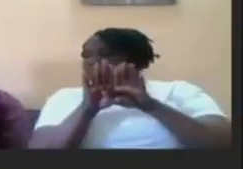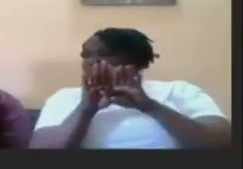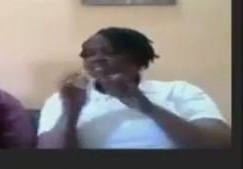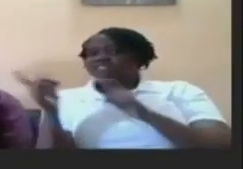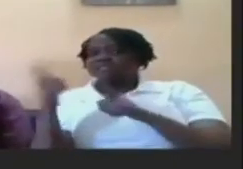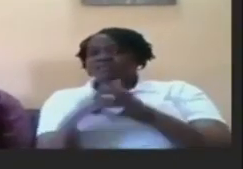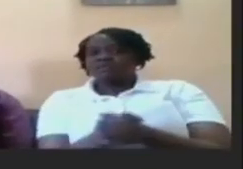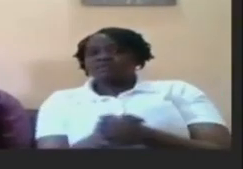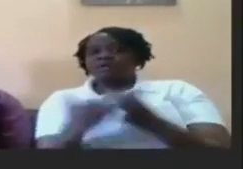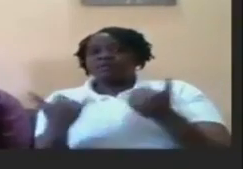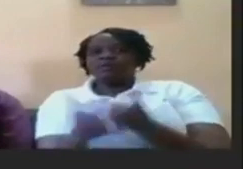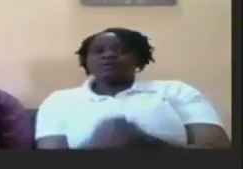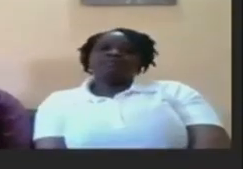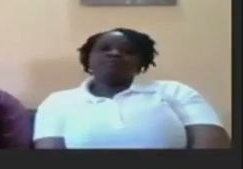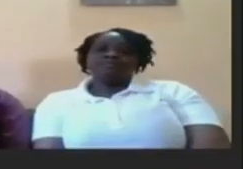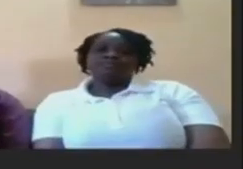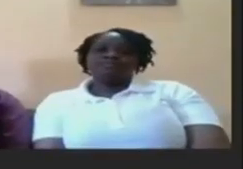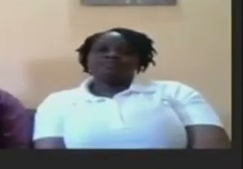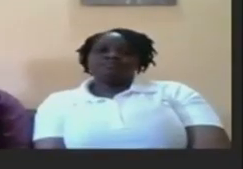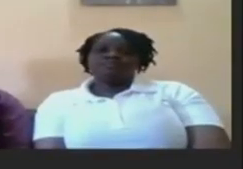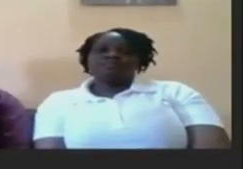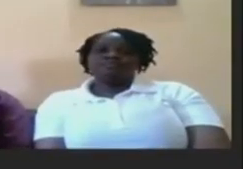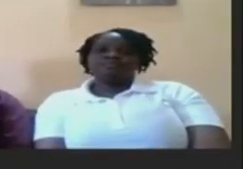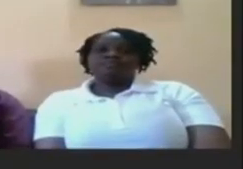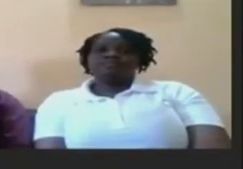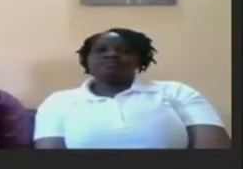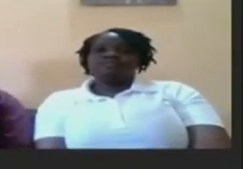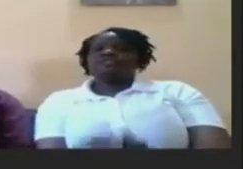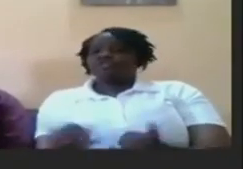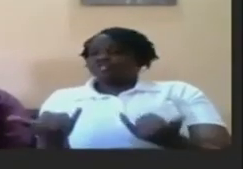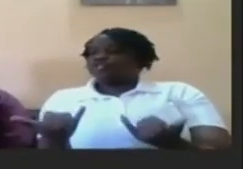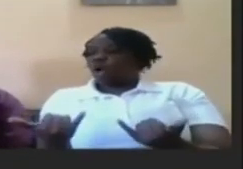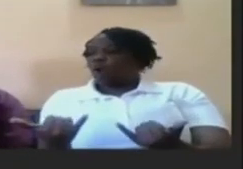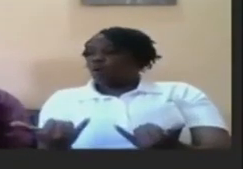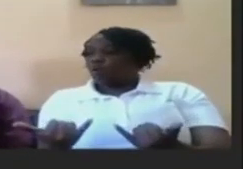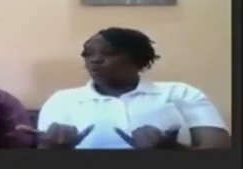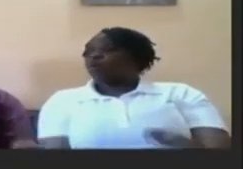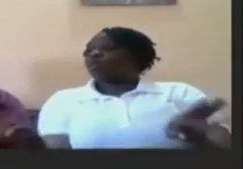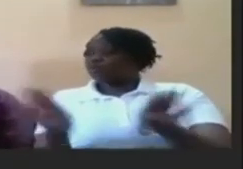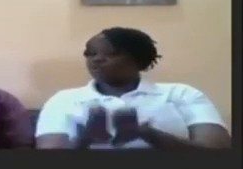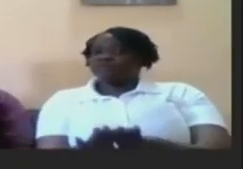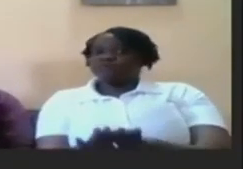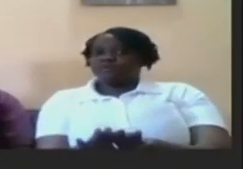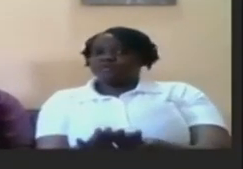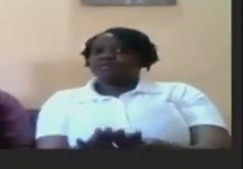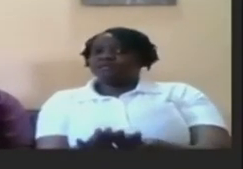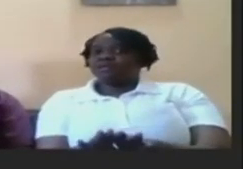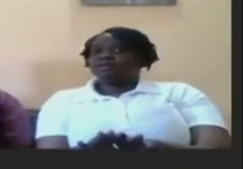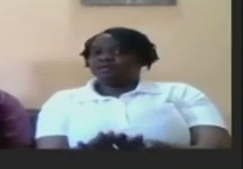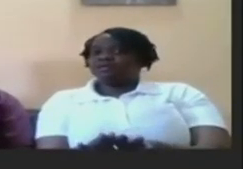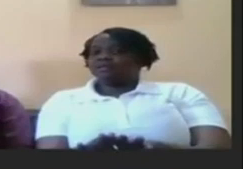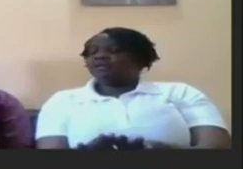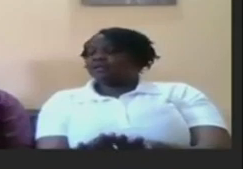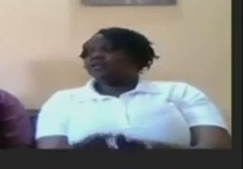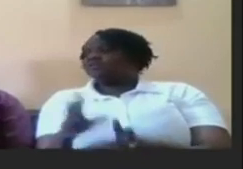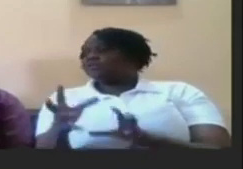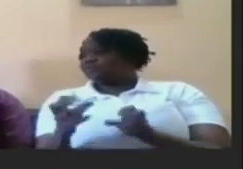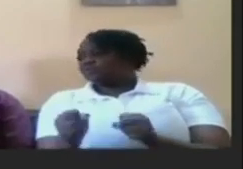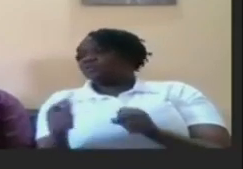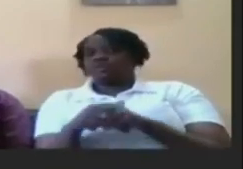now and then i would ask you to close off on my behalf by saying goodbye and enjoy your day so guys um i